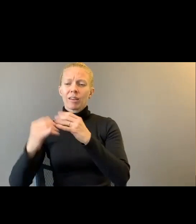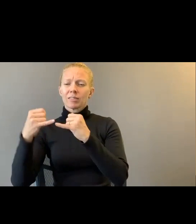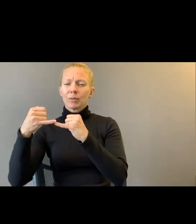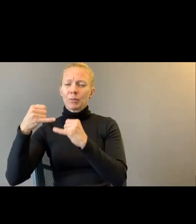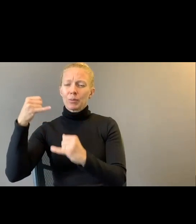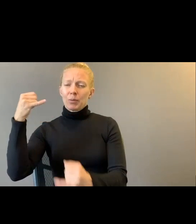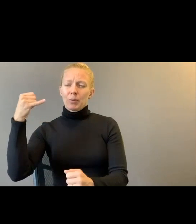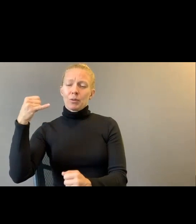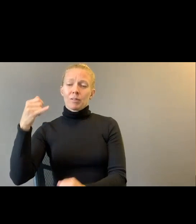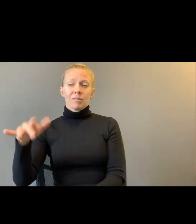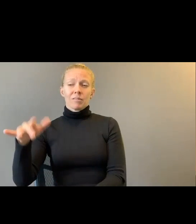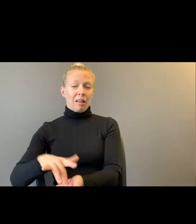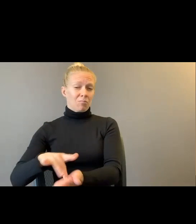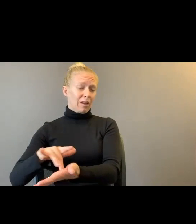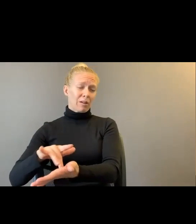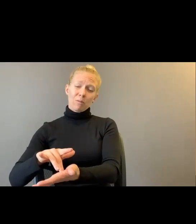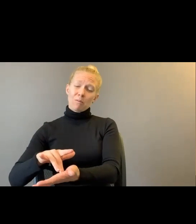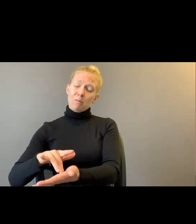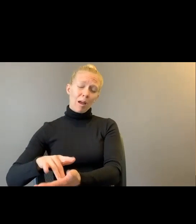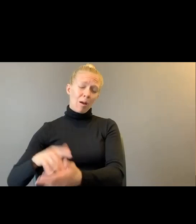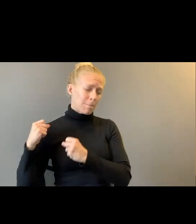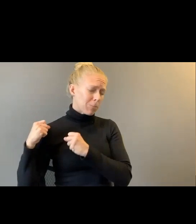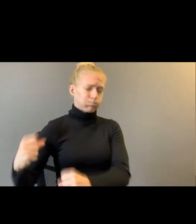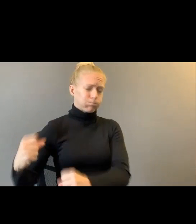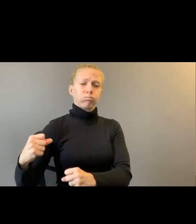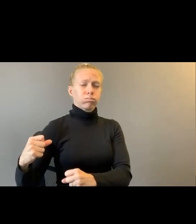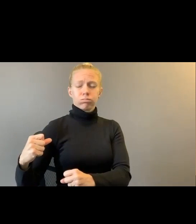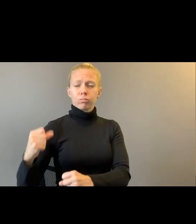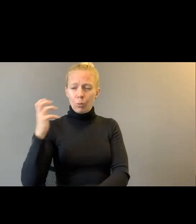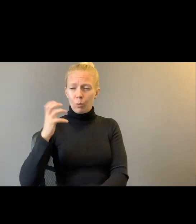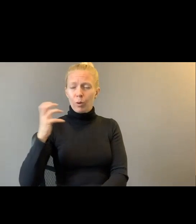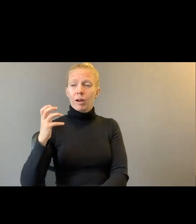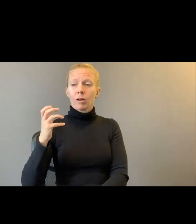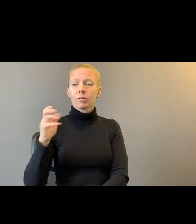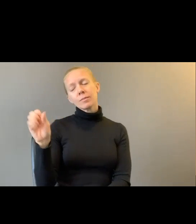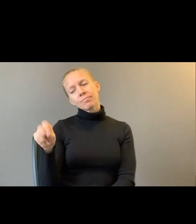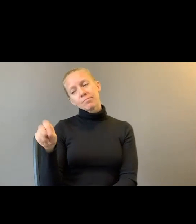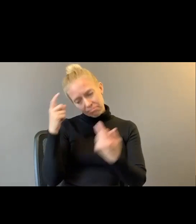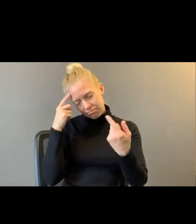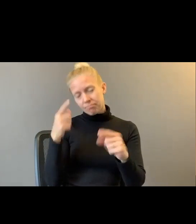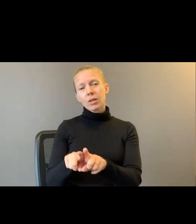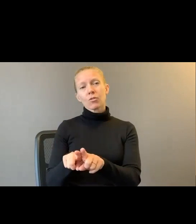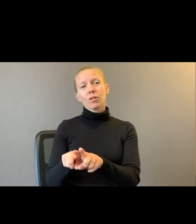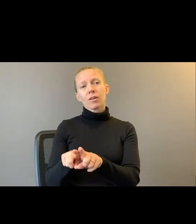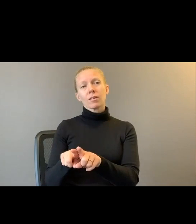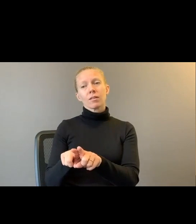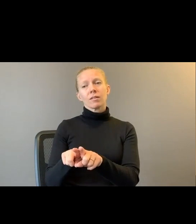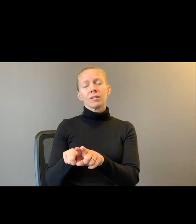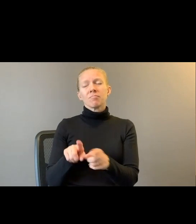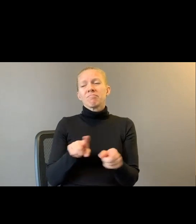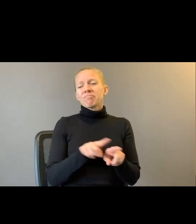my mother says. I agree with her, as though she has merely mentioned it is cold